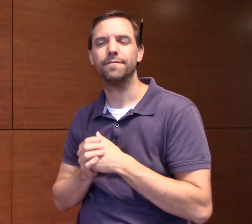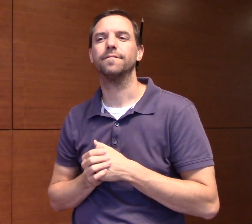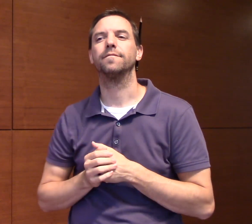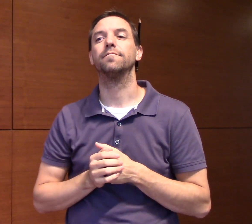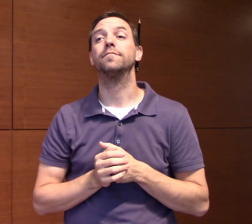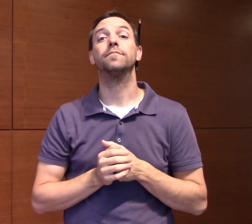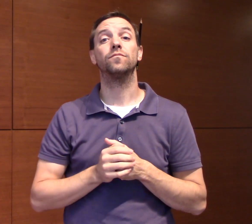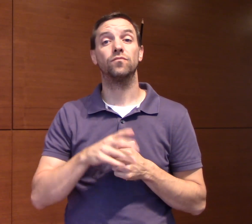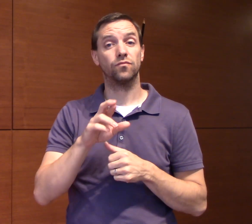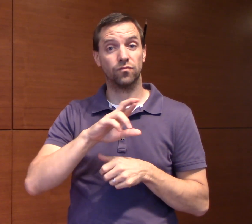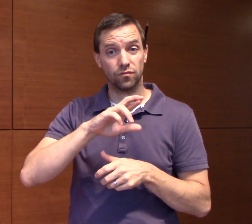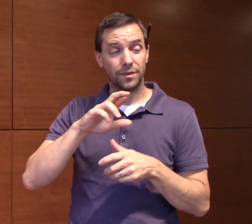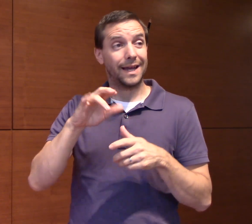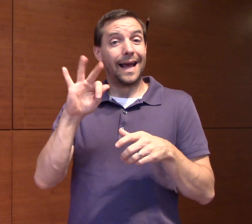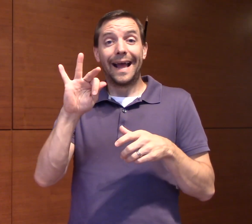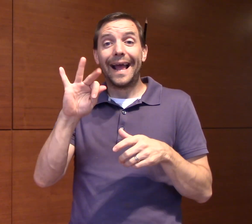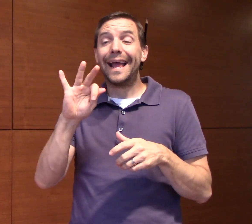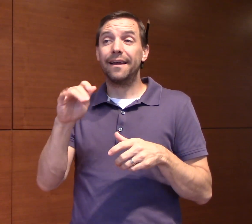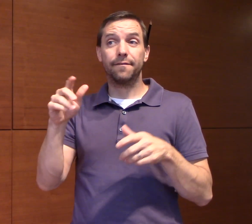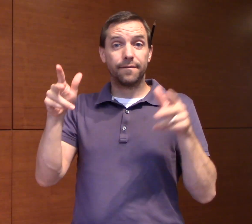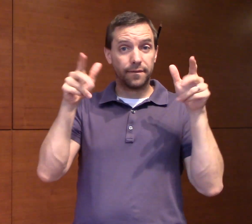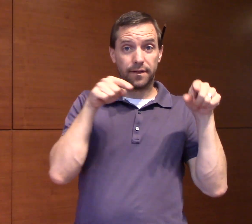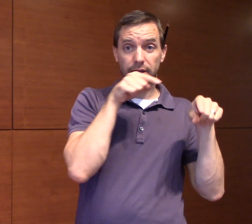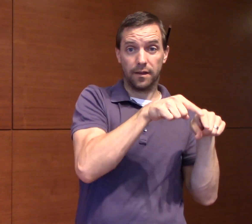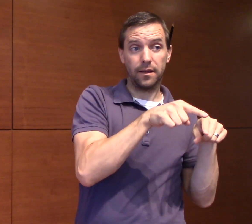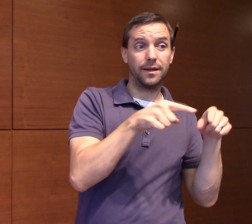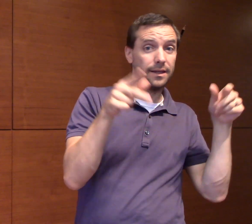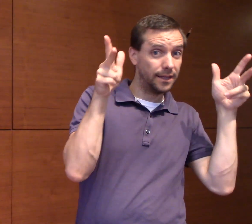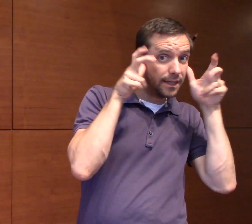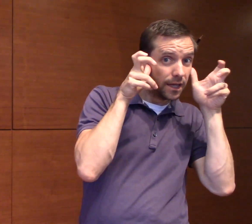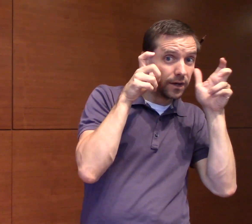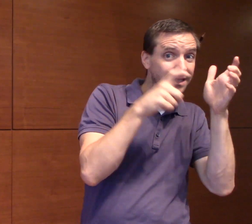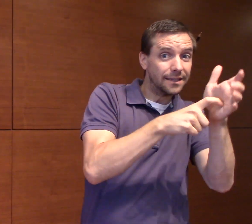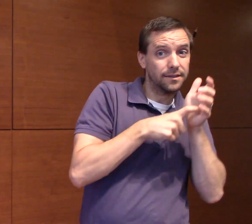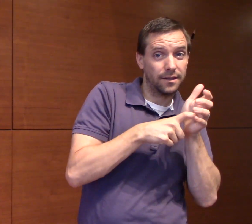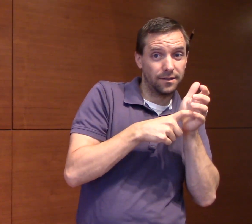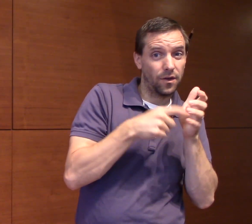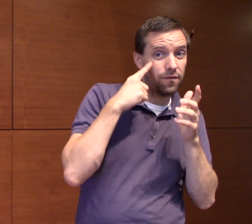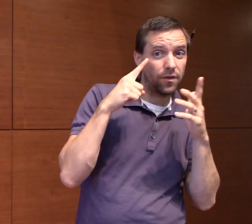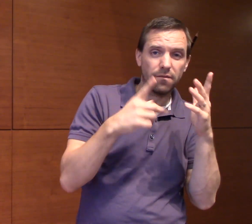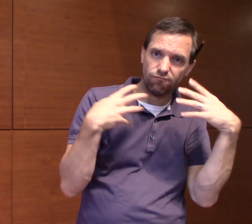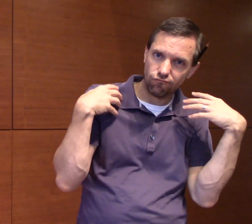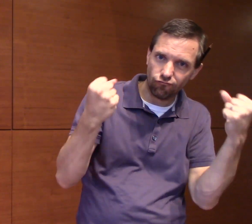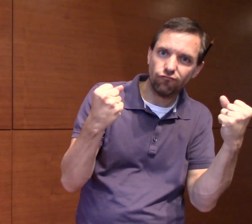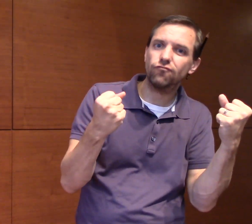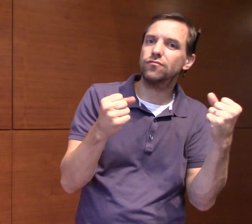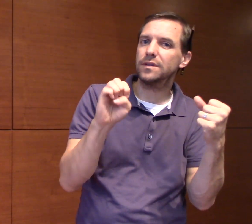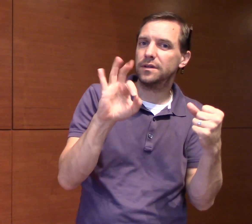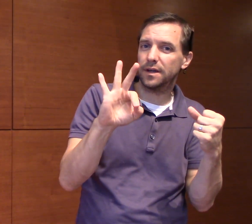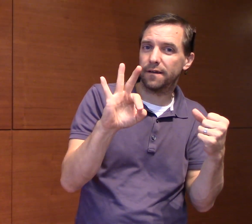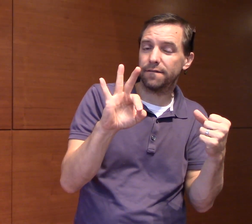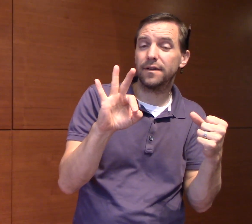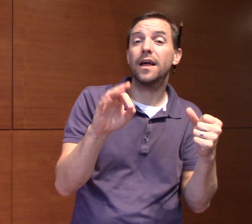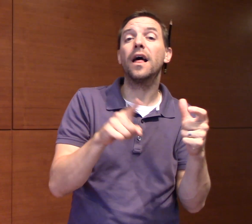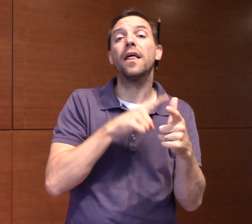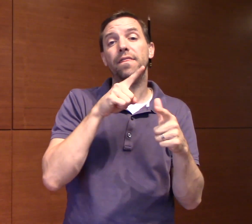assessed a different area of cognitive development. Now, if this auditory hypothesis is correct,